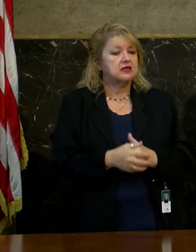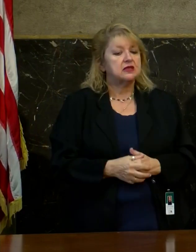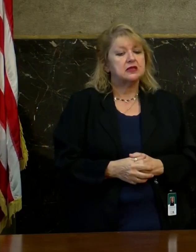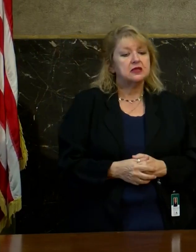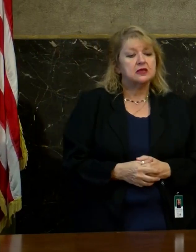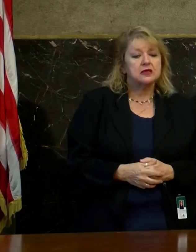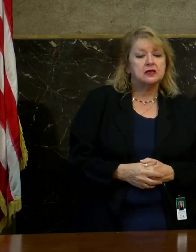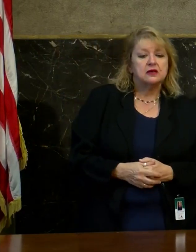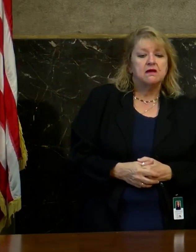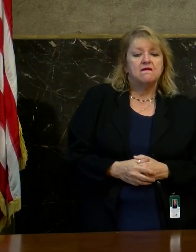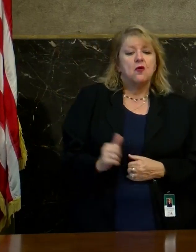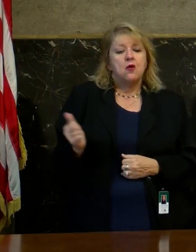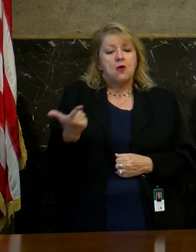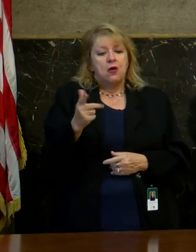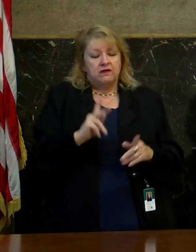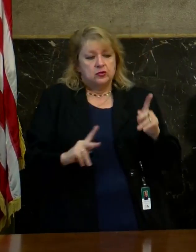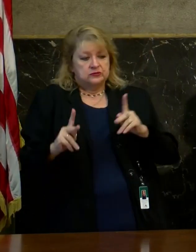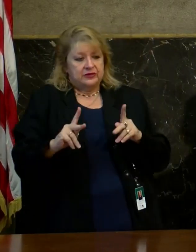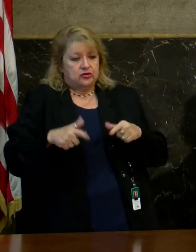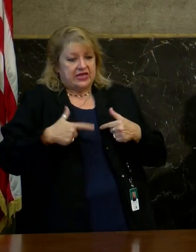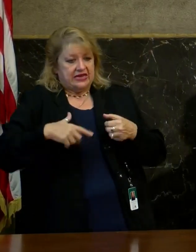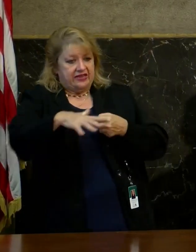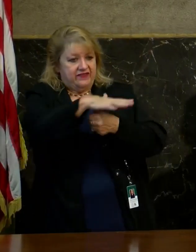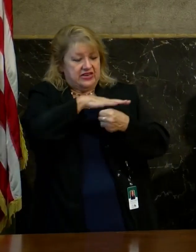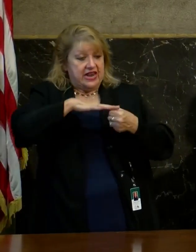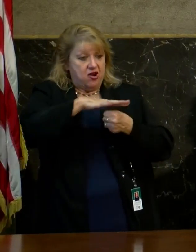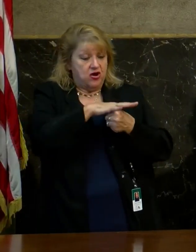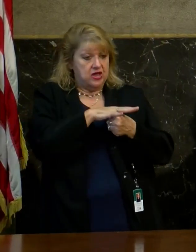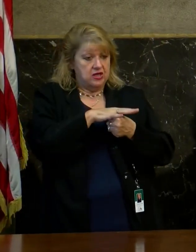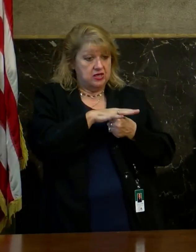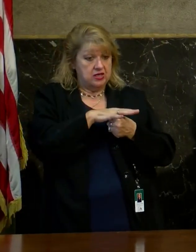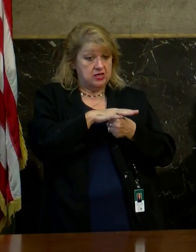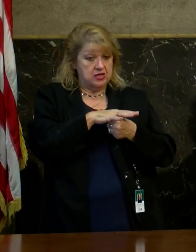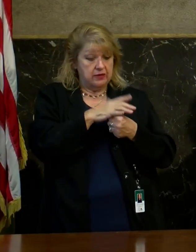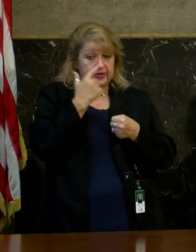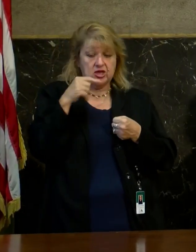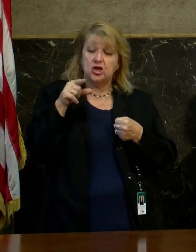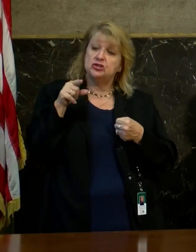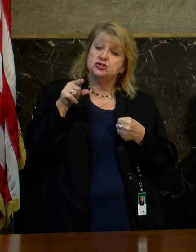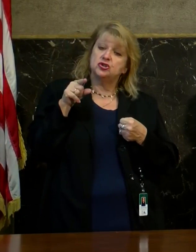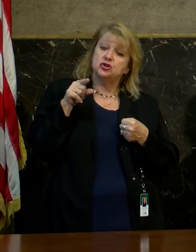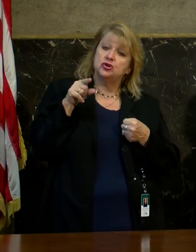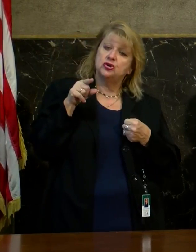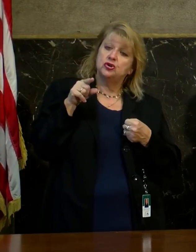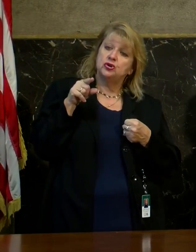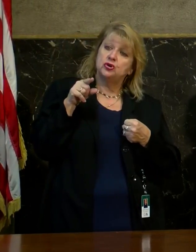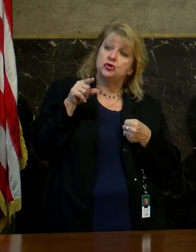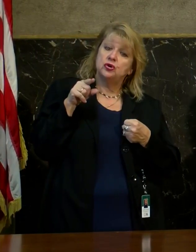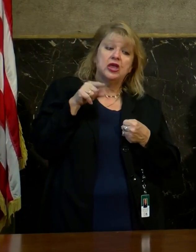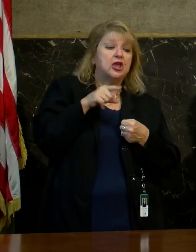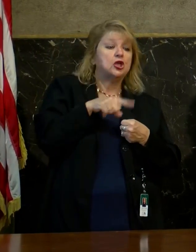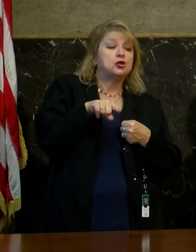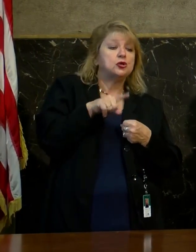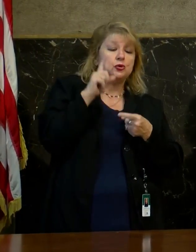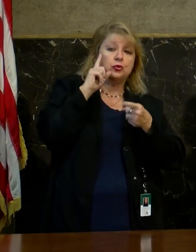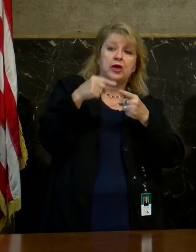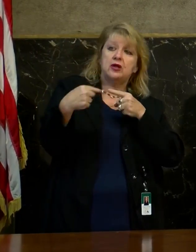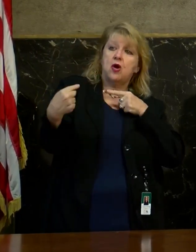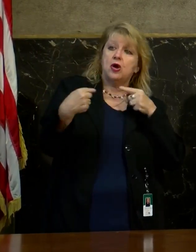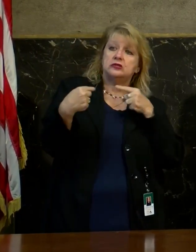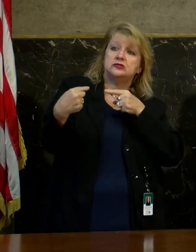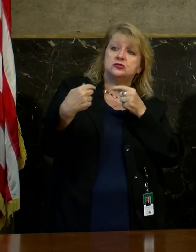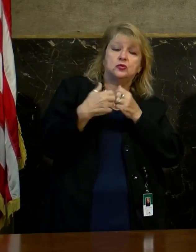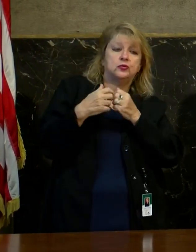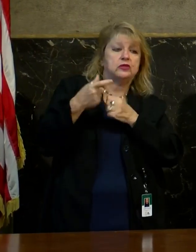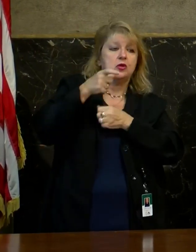all the people living in a certain area because you are at odds with some of their elected officials that